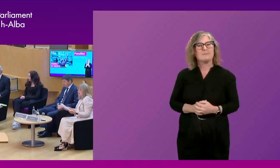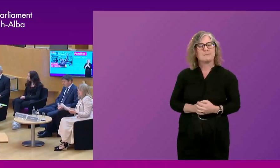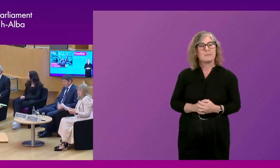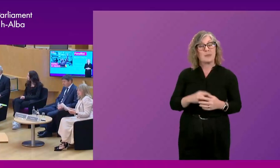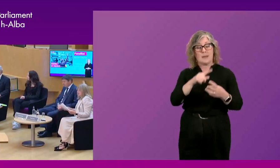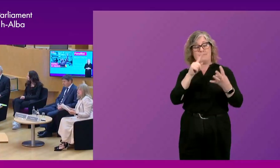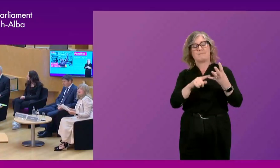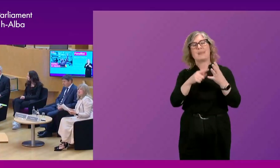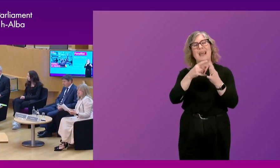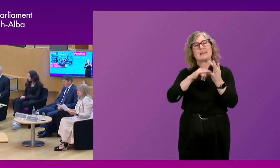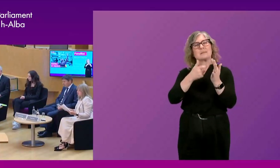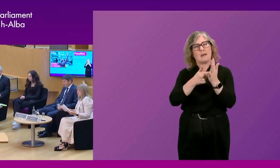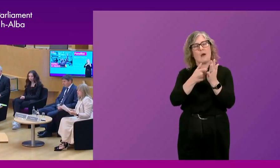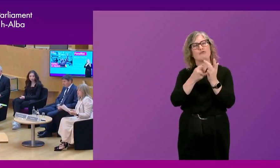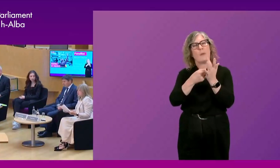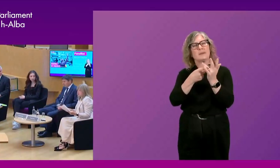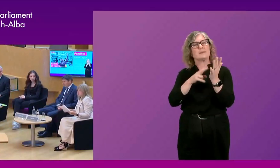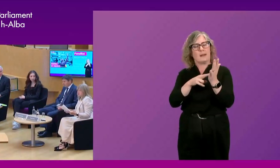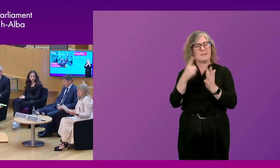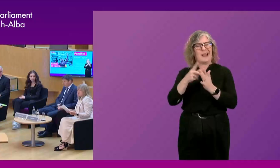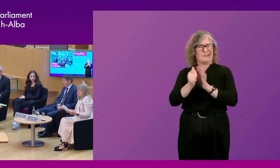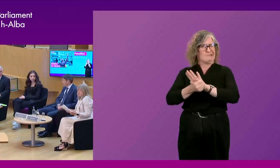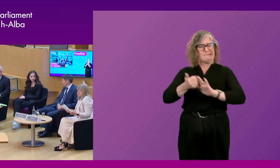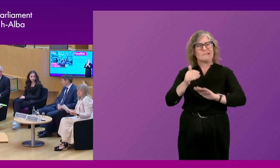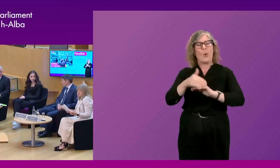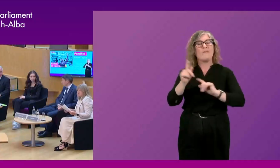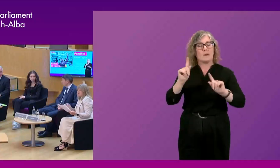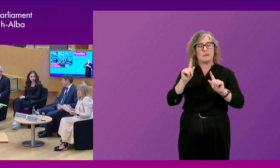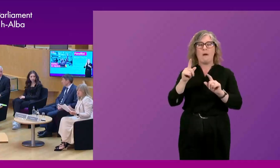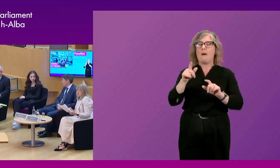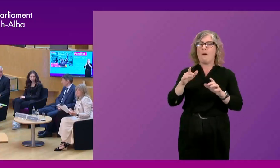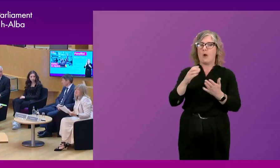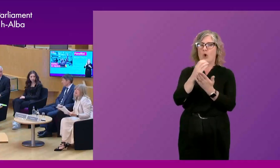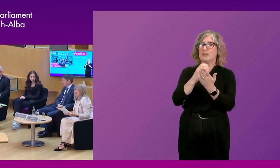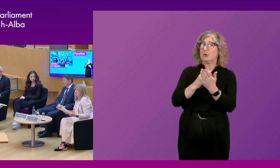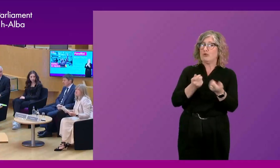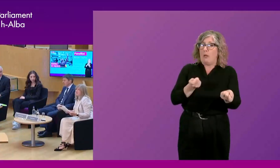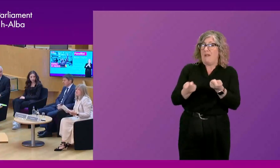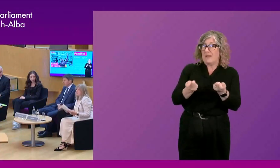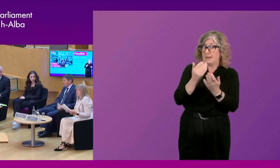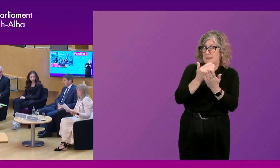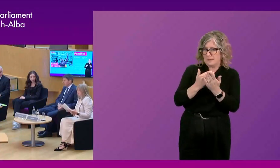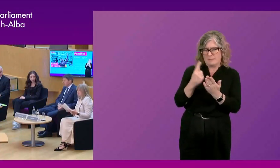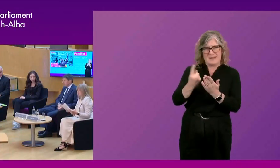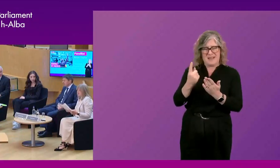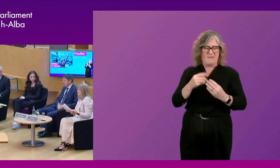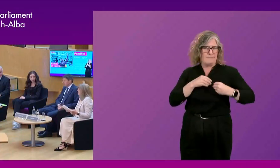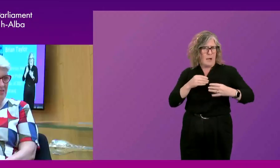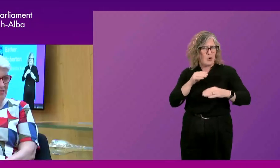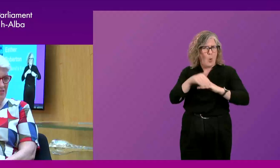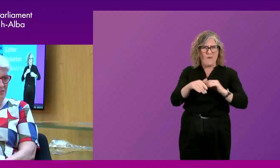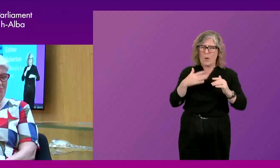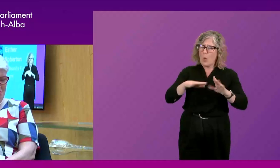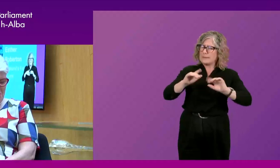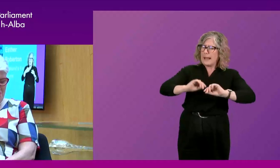is an expert in civic, corporate and constitutional governance and is a passionate advocate for clarity of